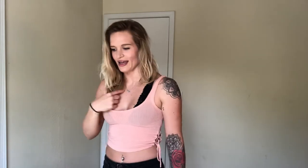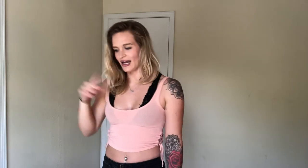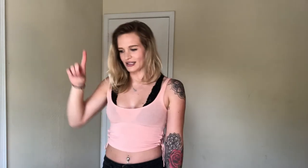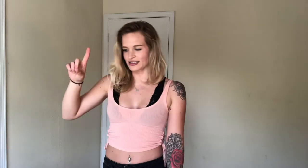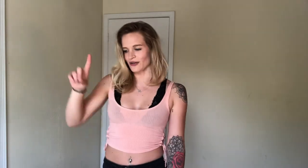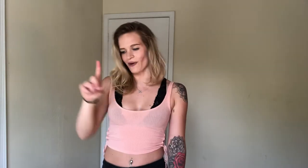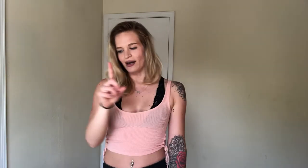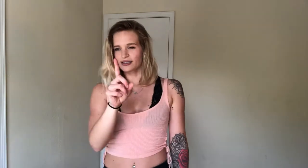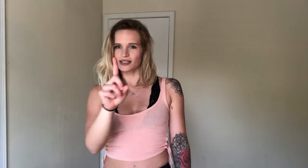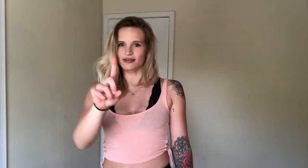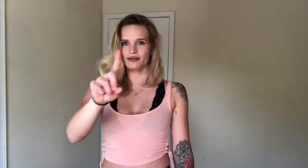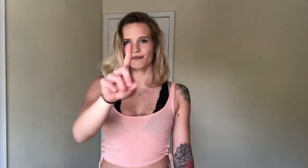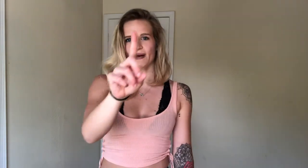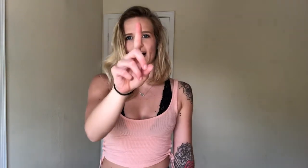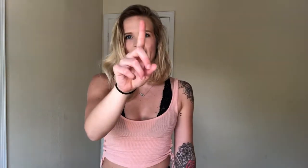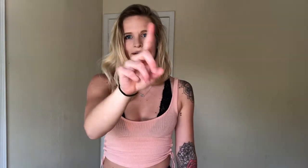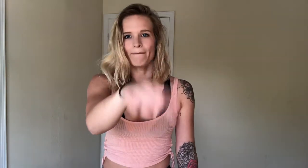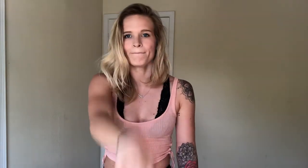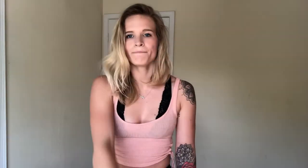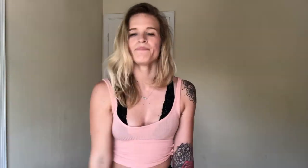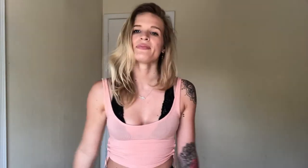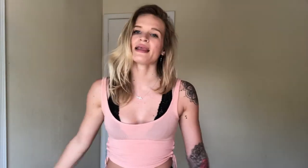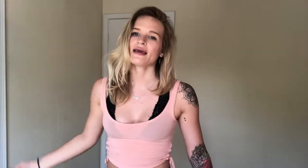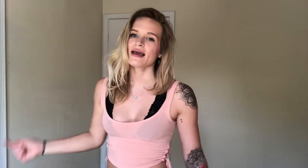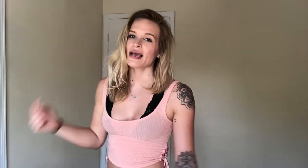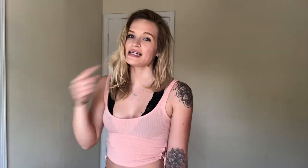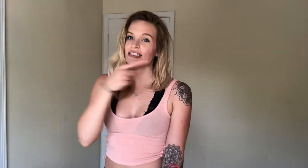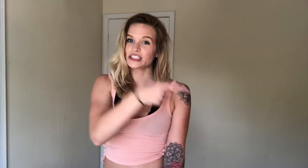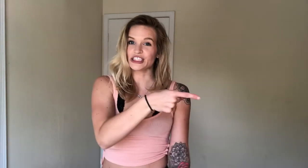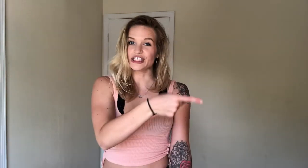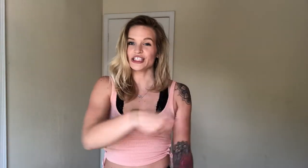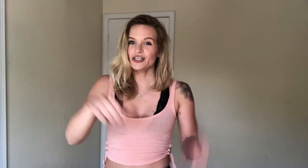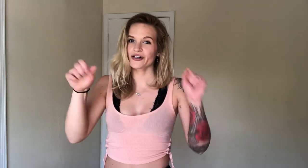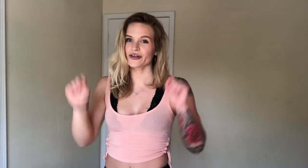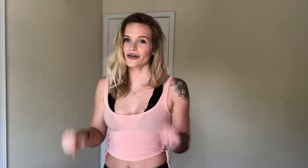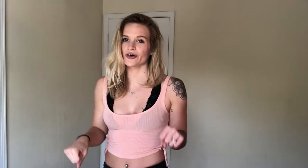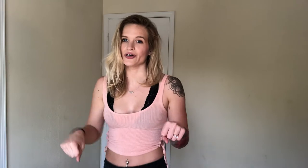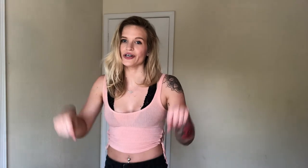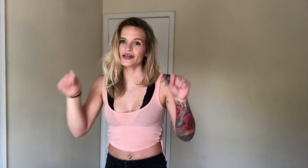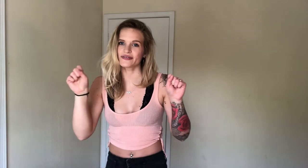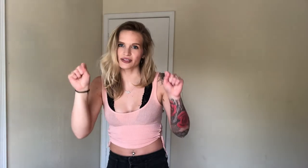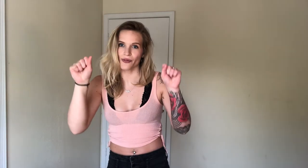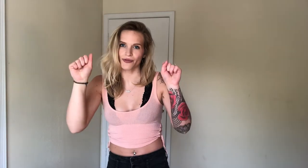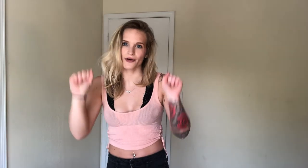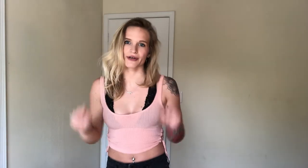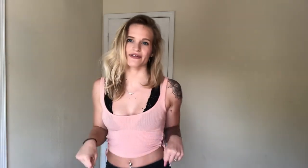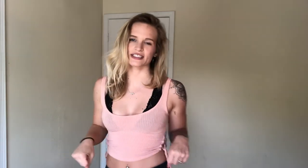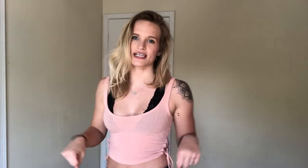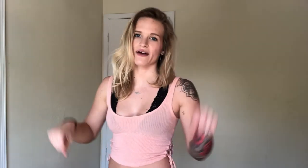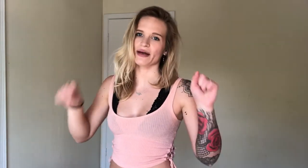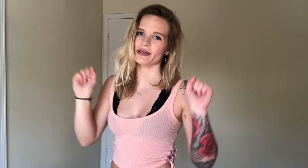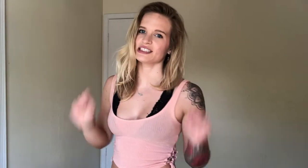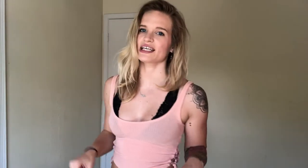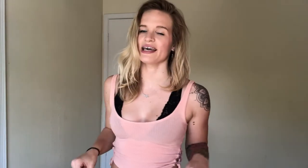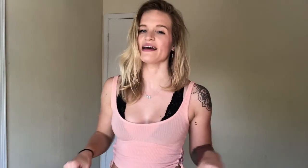As I walked on by. She. Could. Throw your fist down. means can.